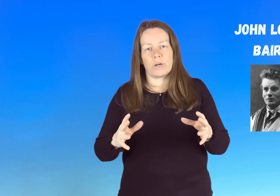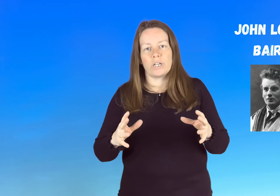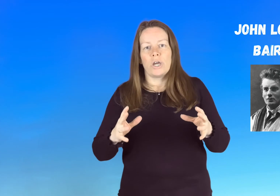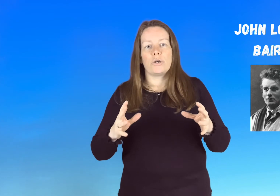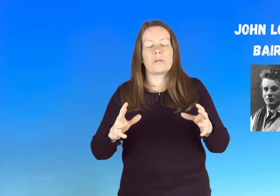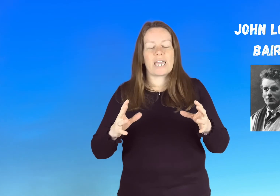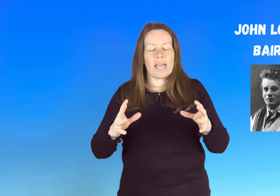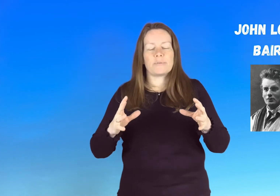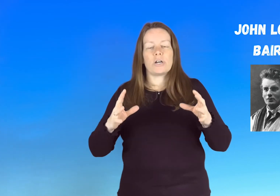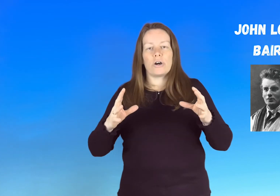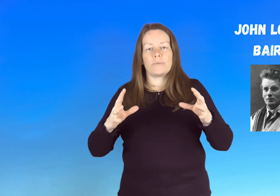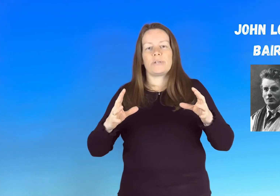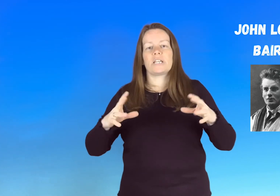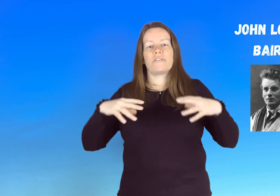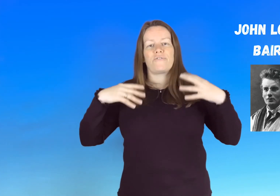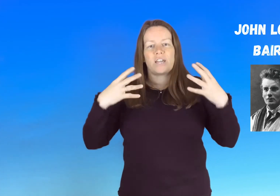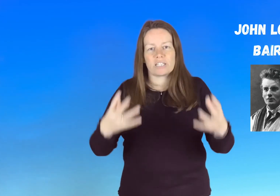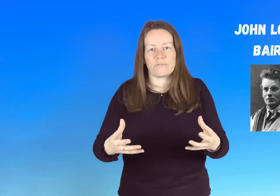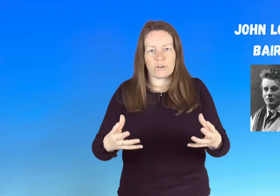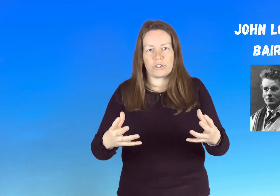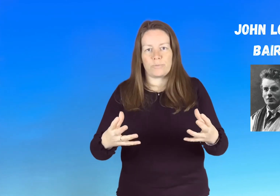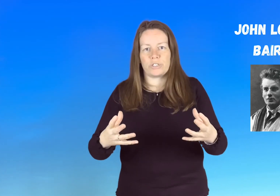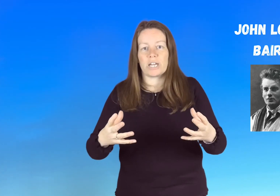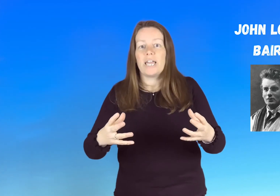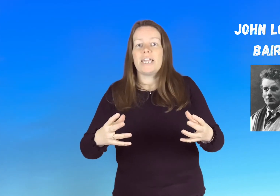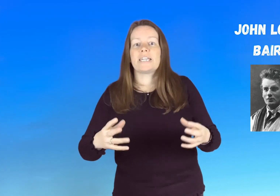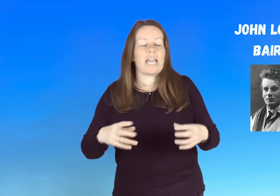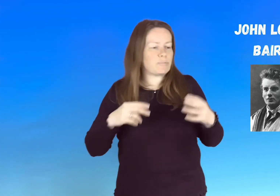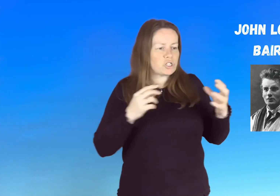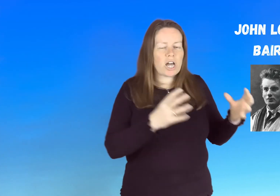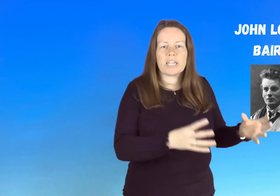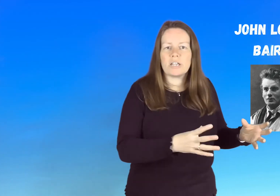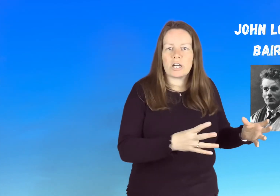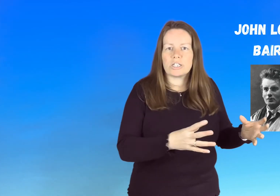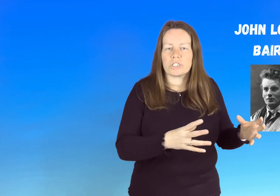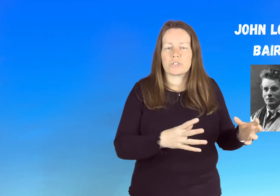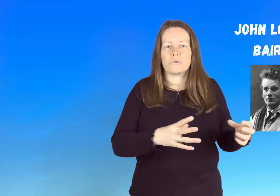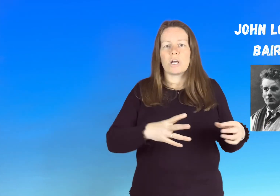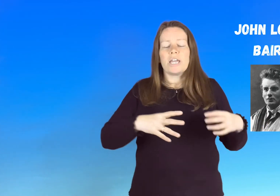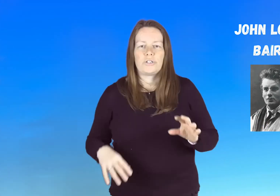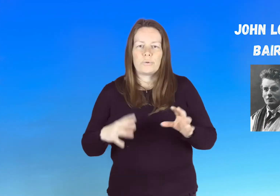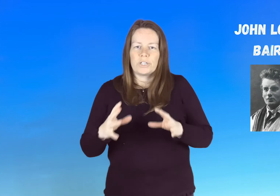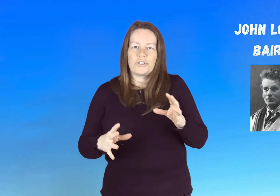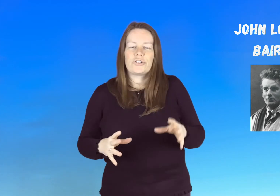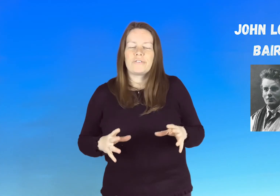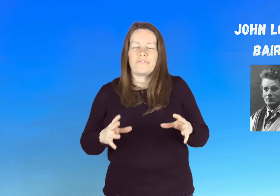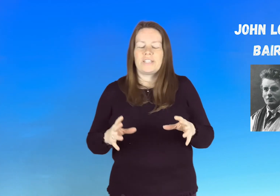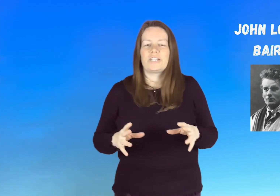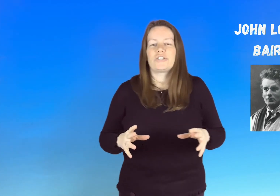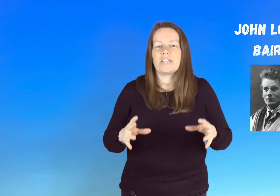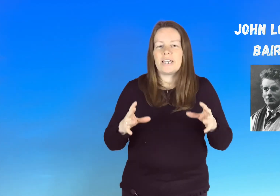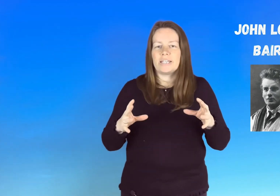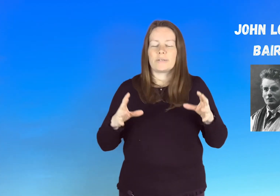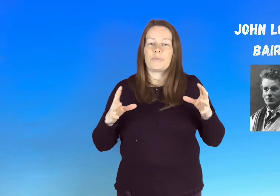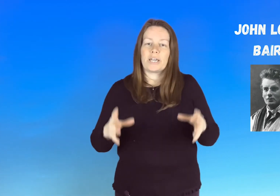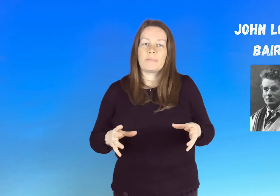who kept on being an effective contributor he kept trying hard at school you know once john finished his primary